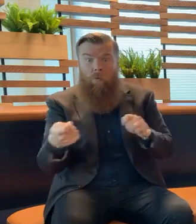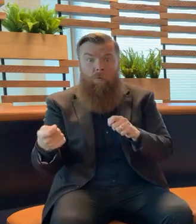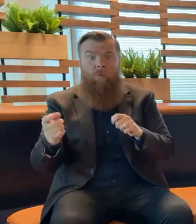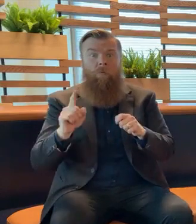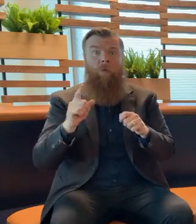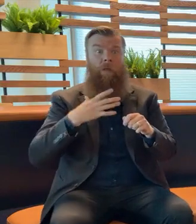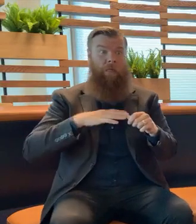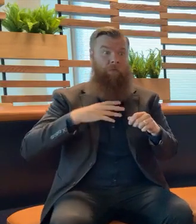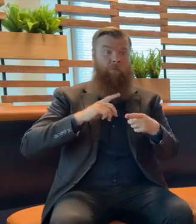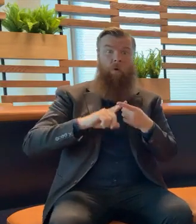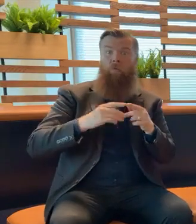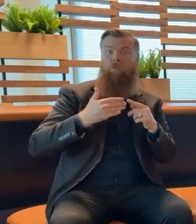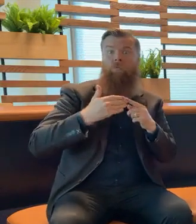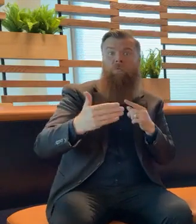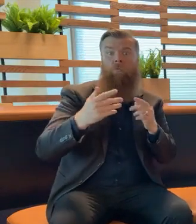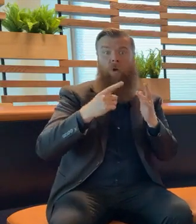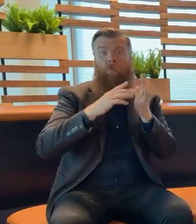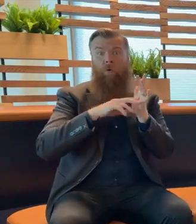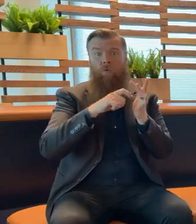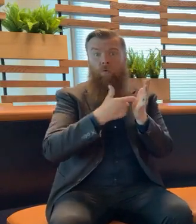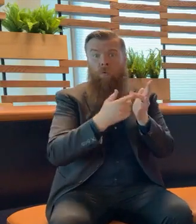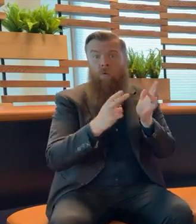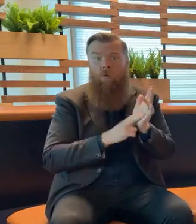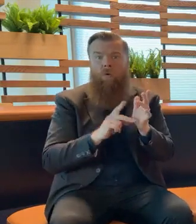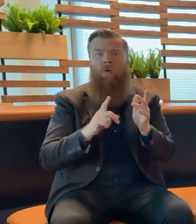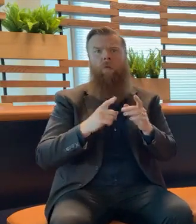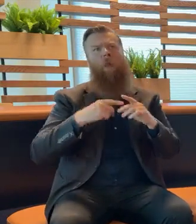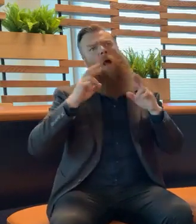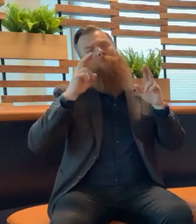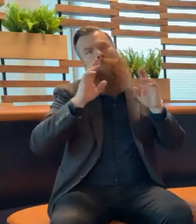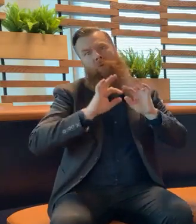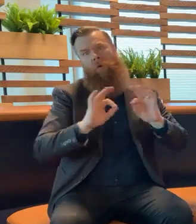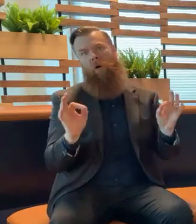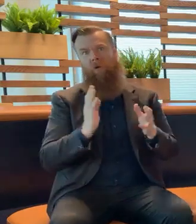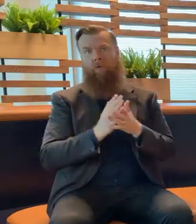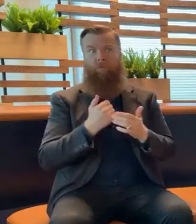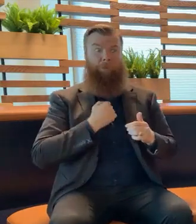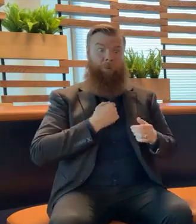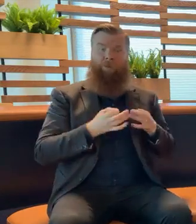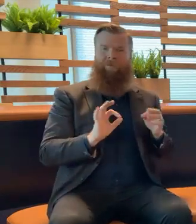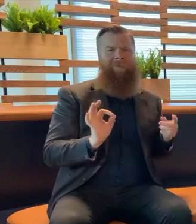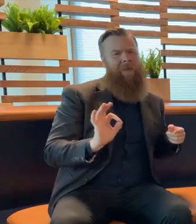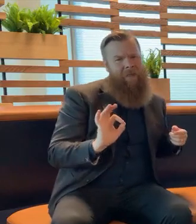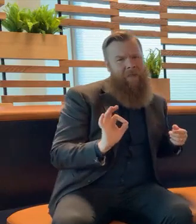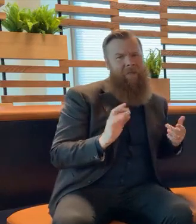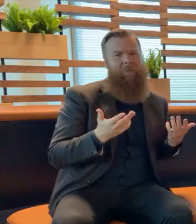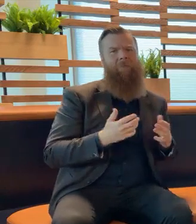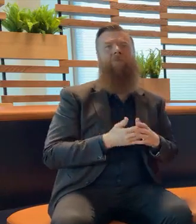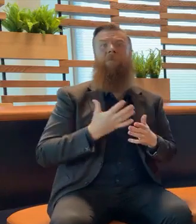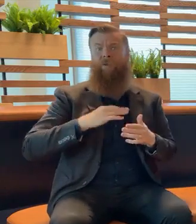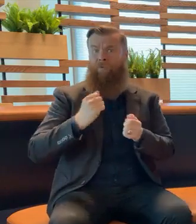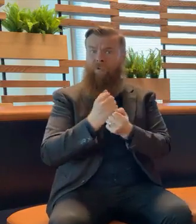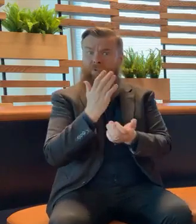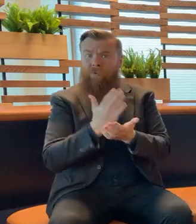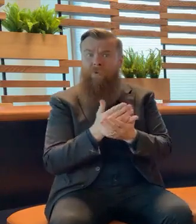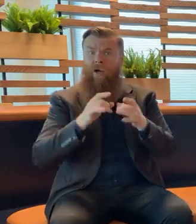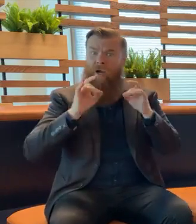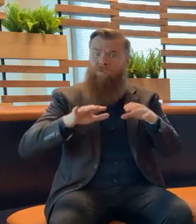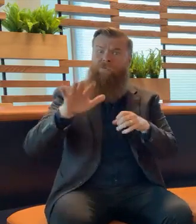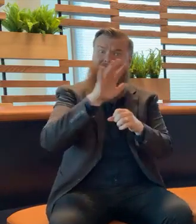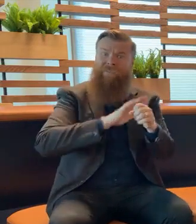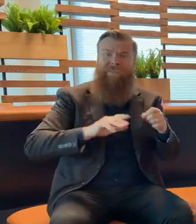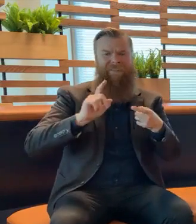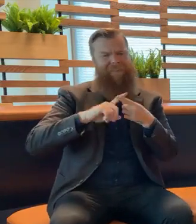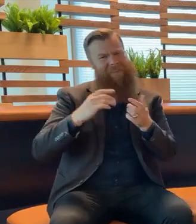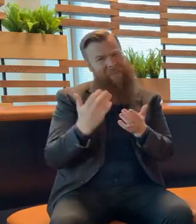That is certainly not the plan. And we are looking to see what we need to do to keep Australia safe, but also to keep on our